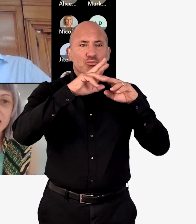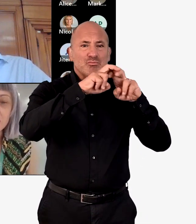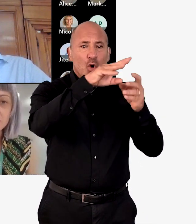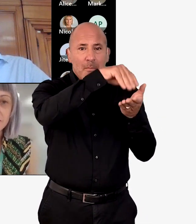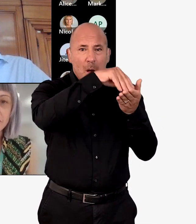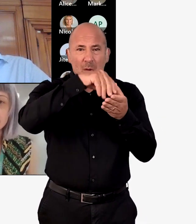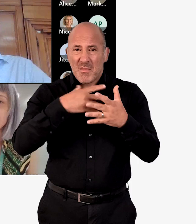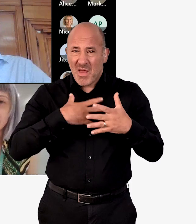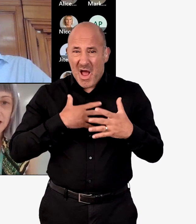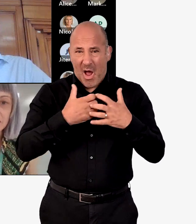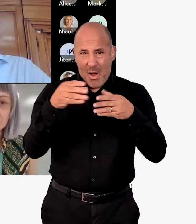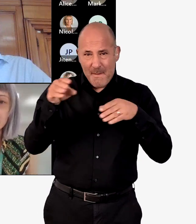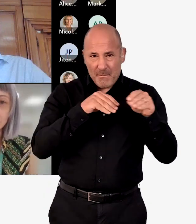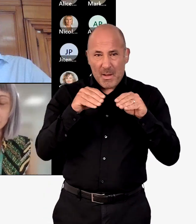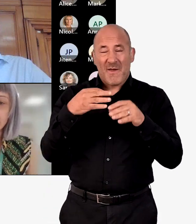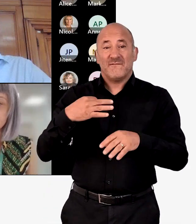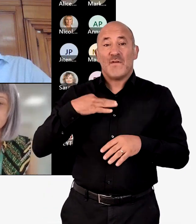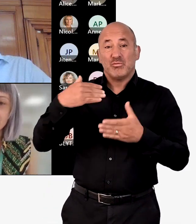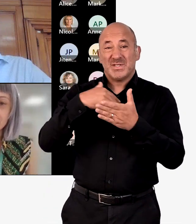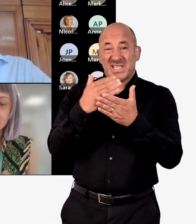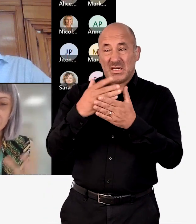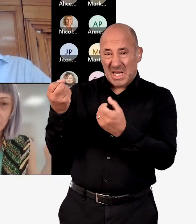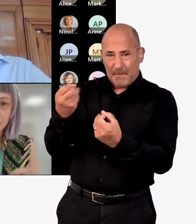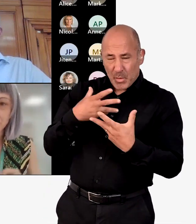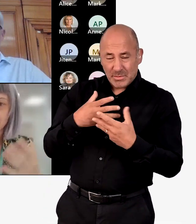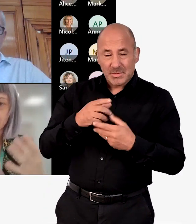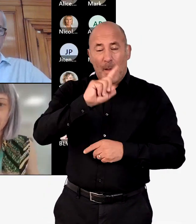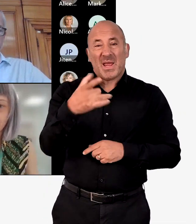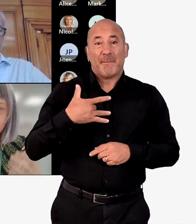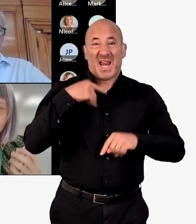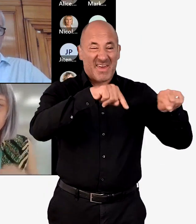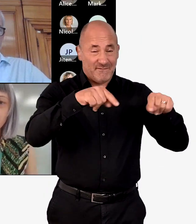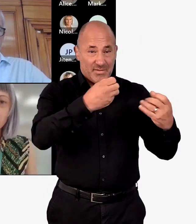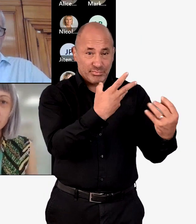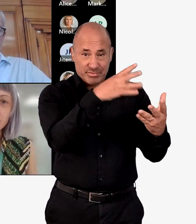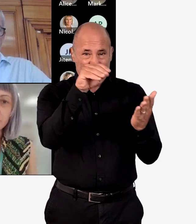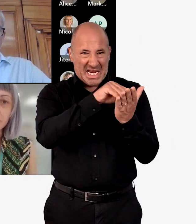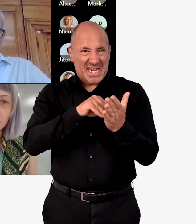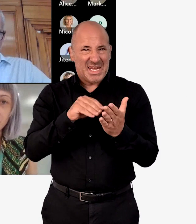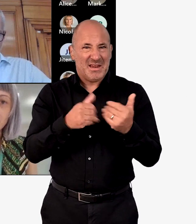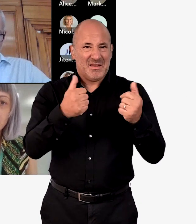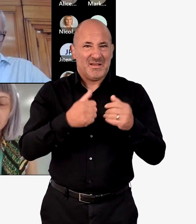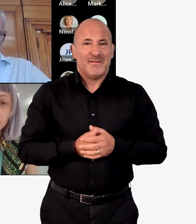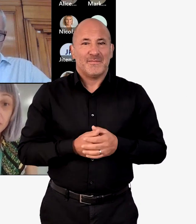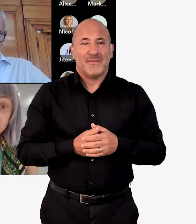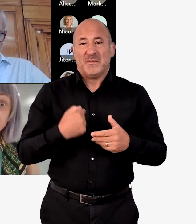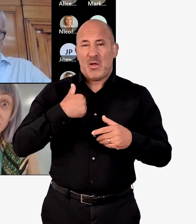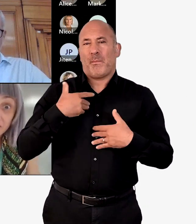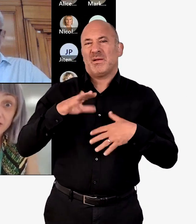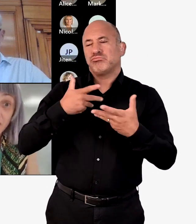It's very detailed. I love the case studies and the way you bring in, you know, the input from the voluntary sector as